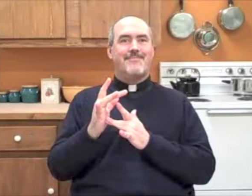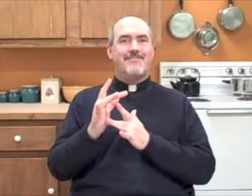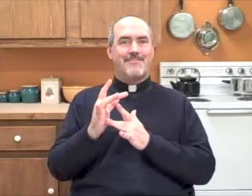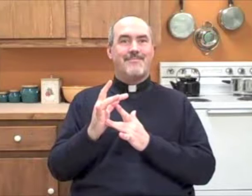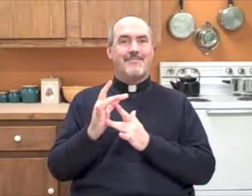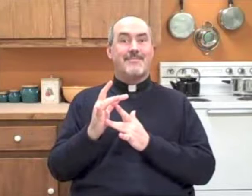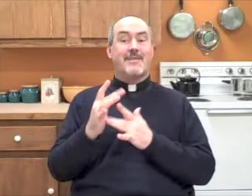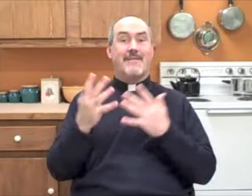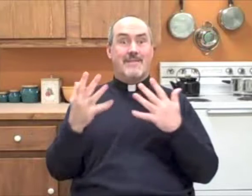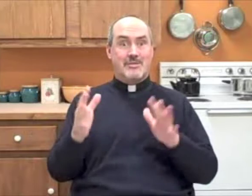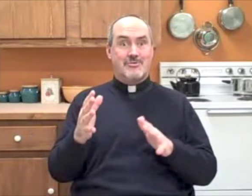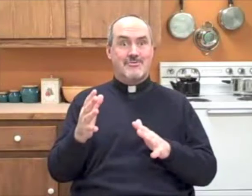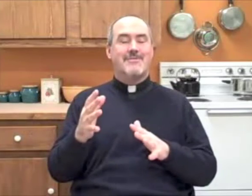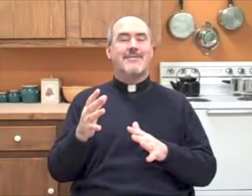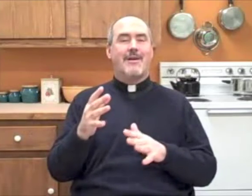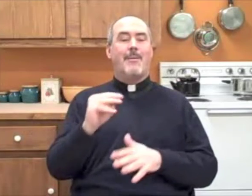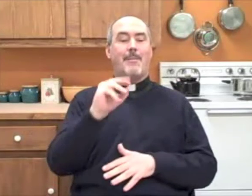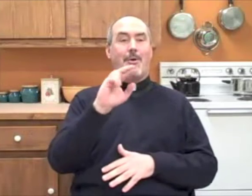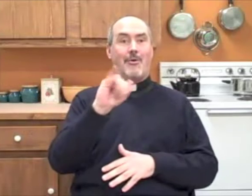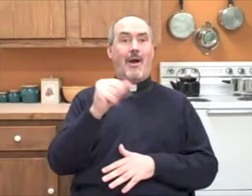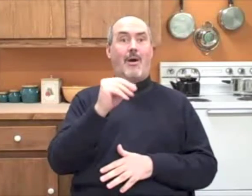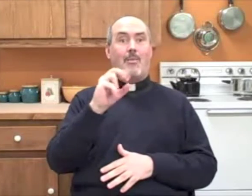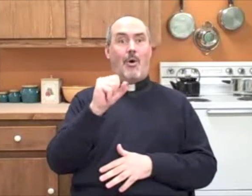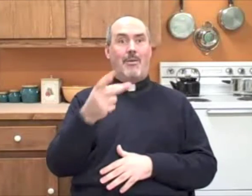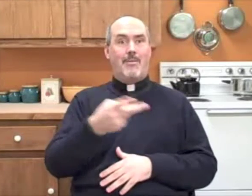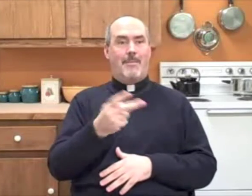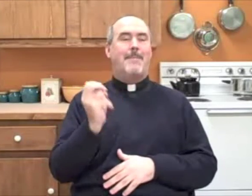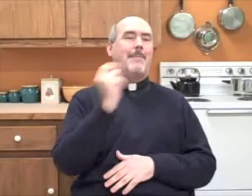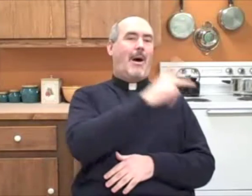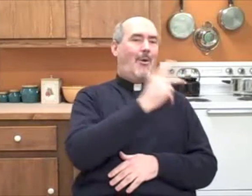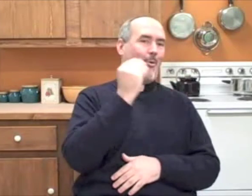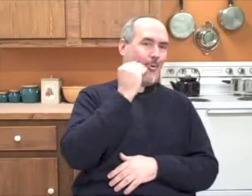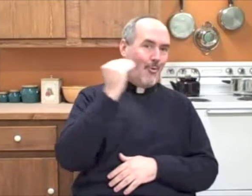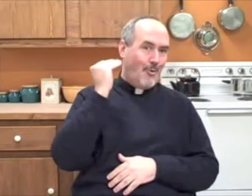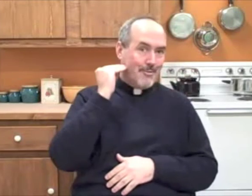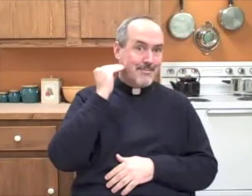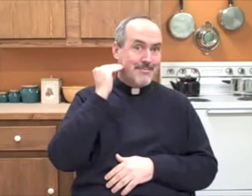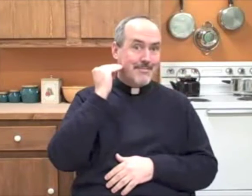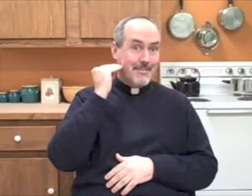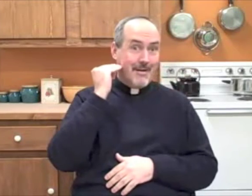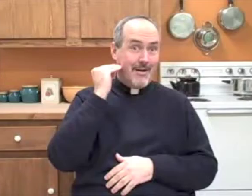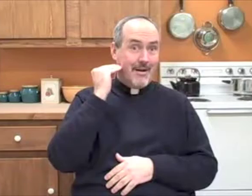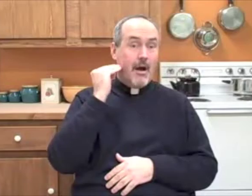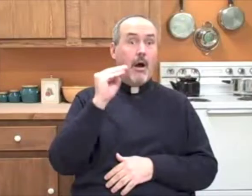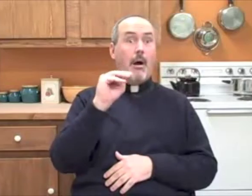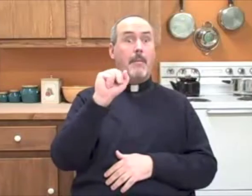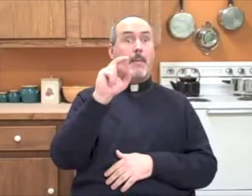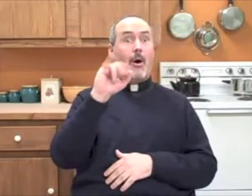realization but this young boy was Jesus Maria and Rosa went back home to their village